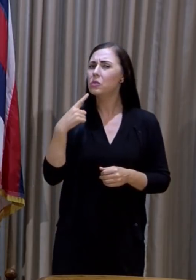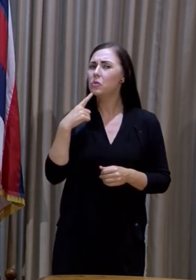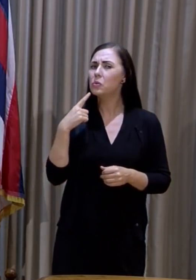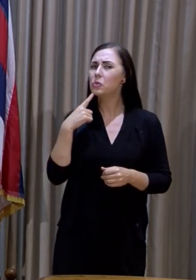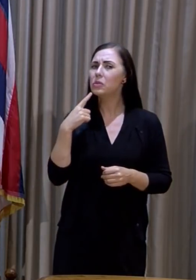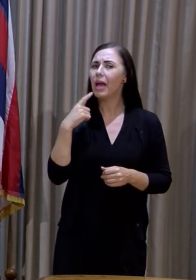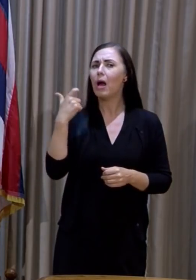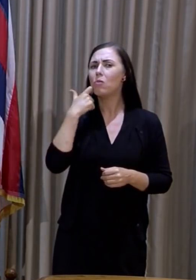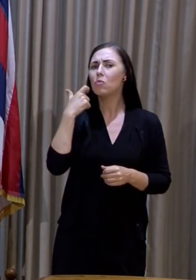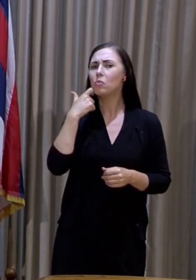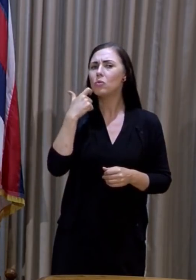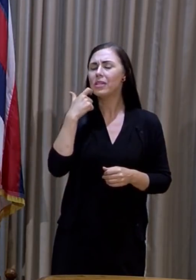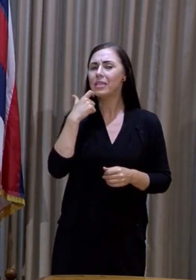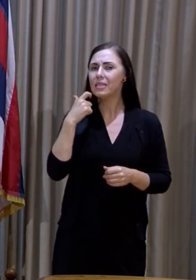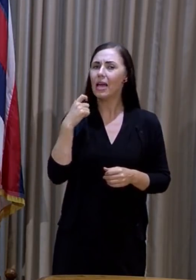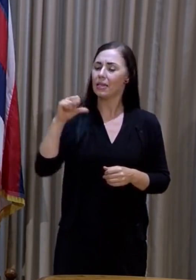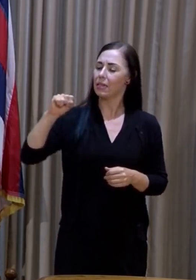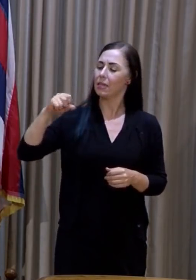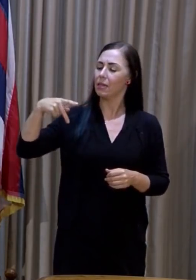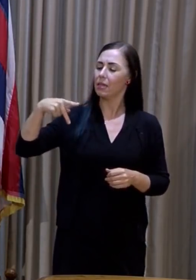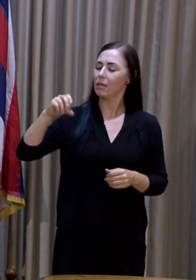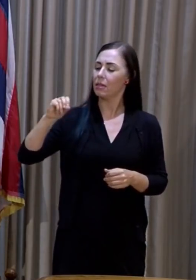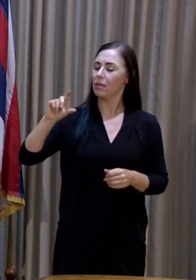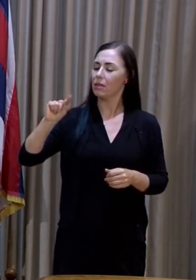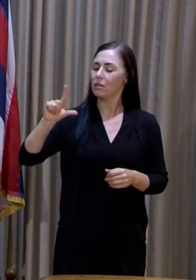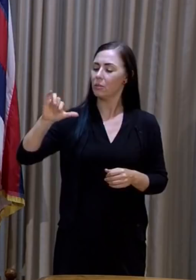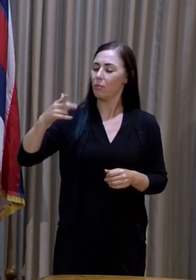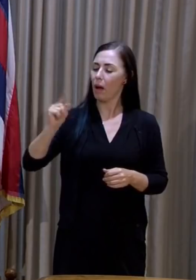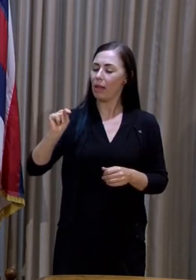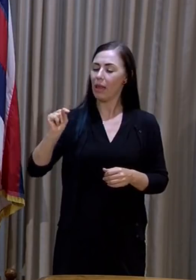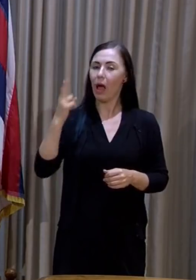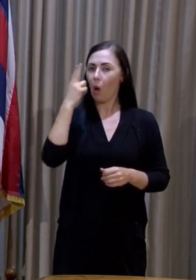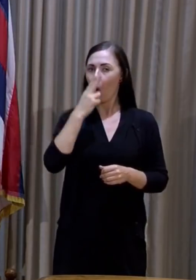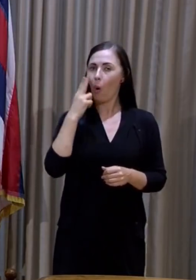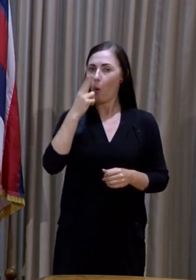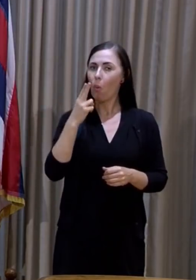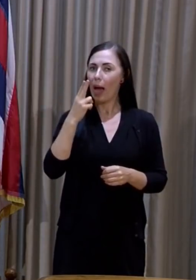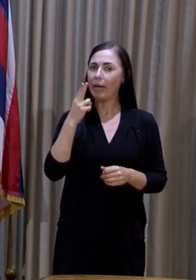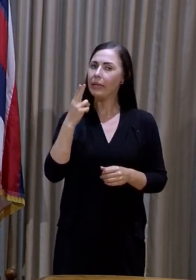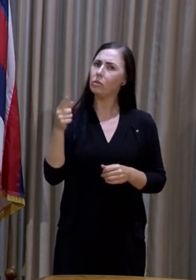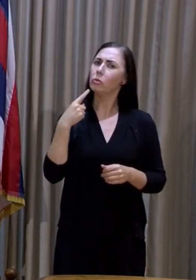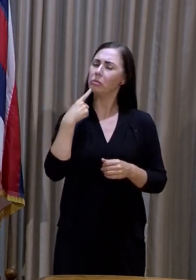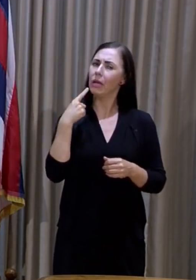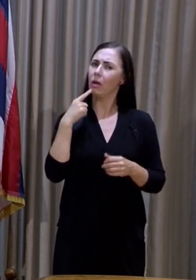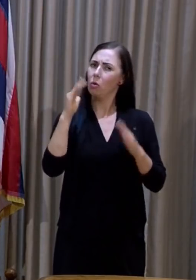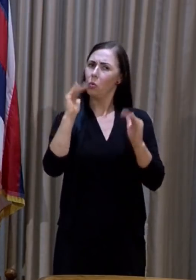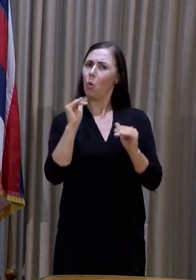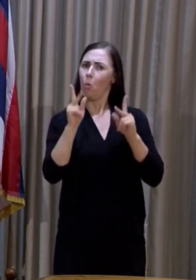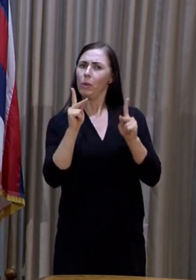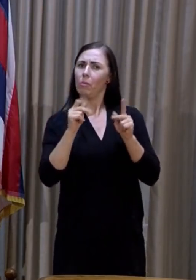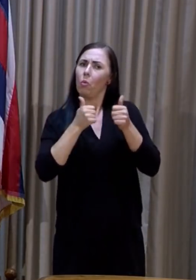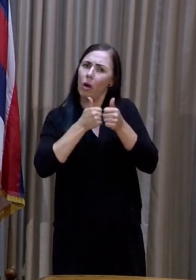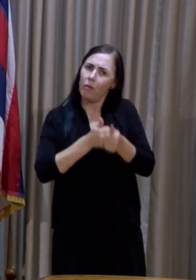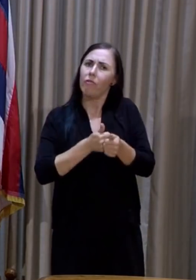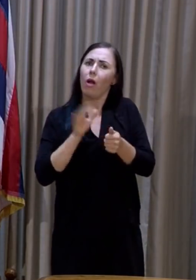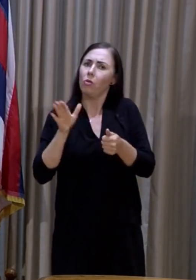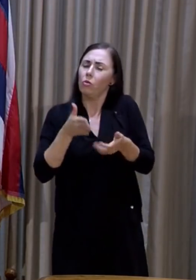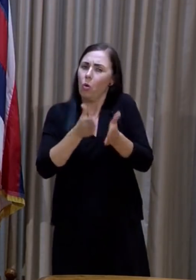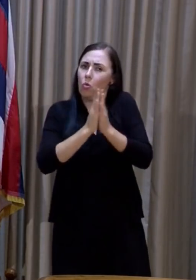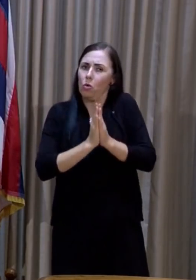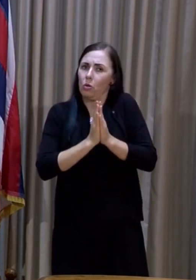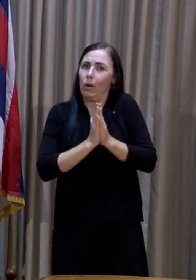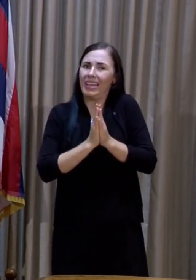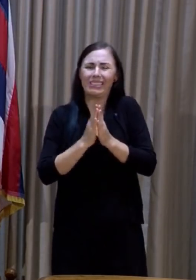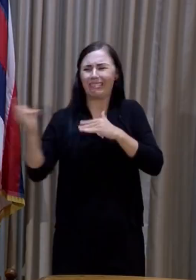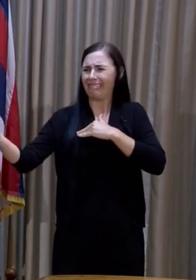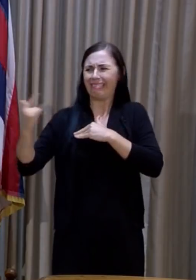Spotlight Hawaii this morning that you hope people heed your request to curtail travel through the end of